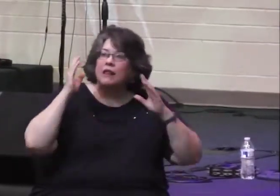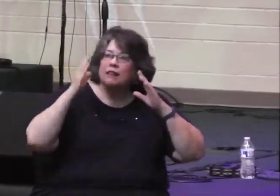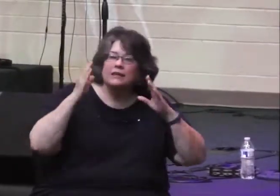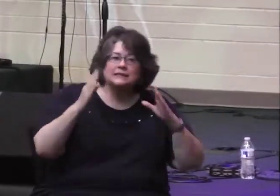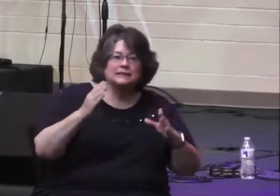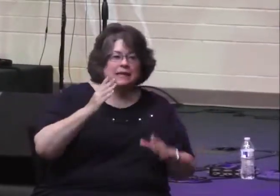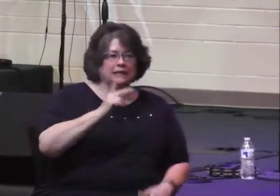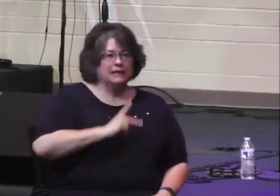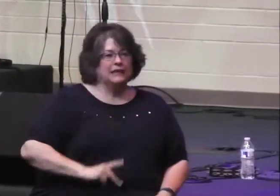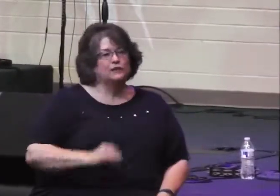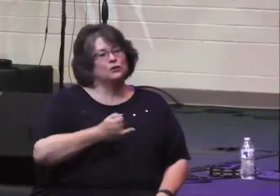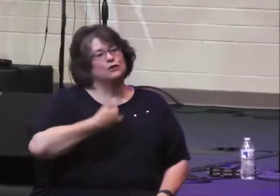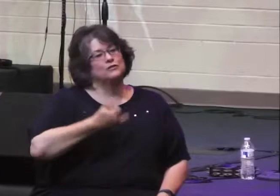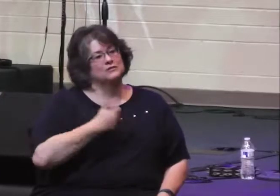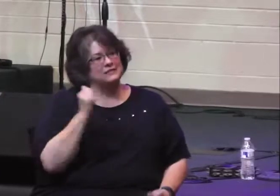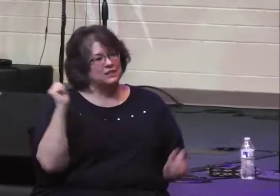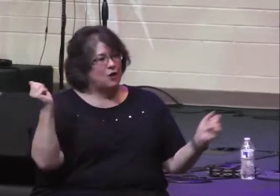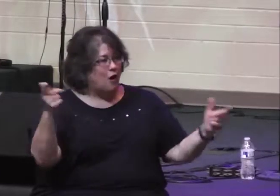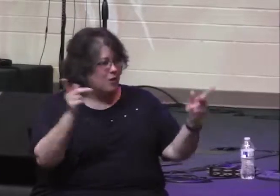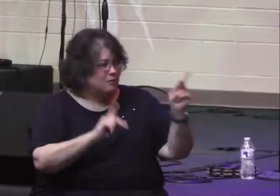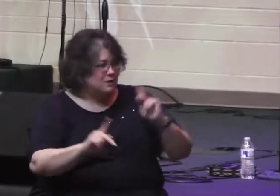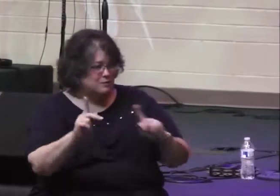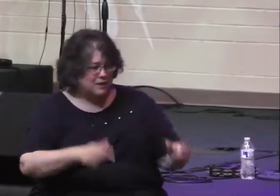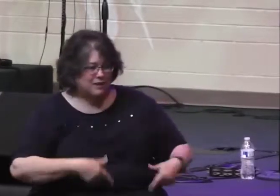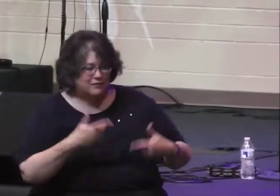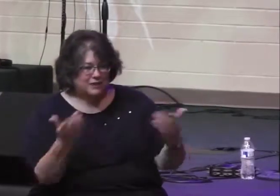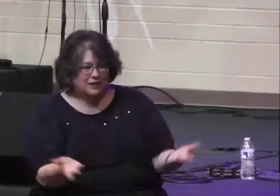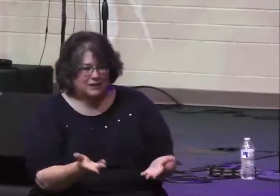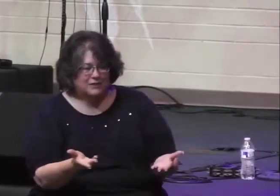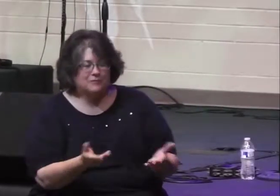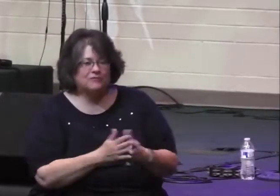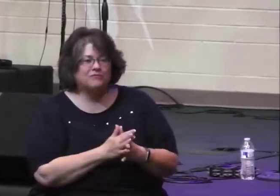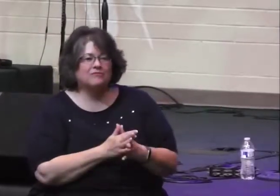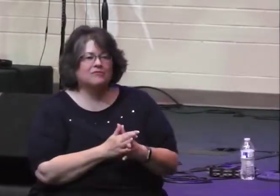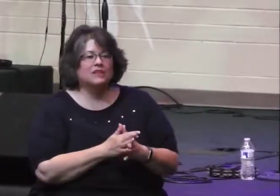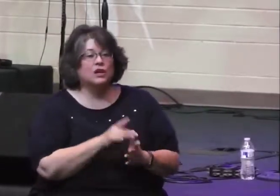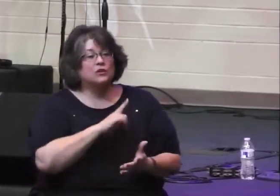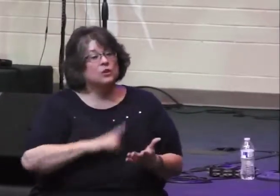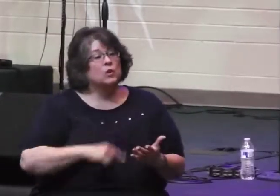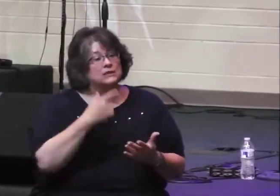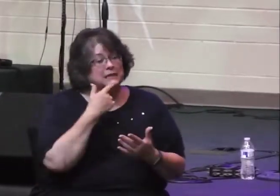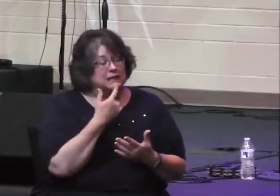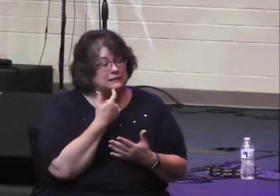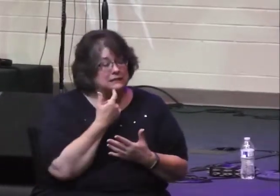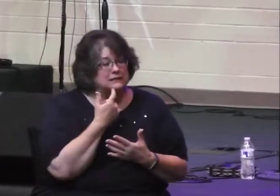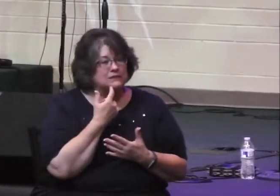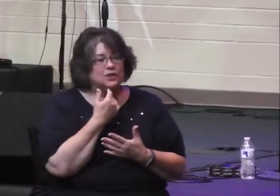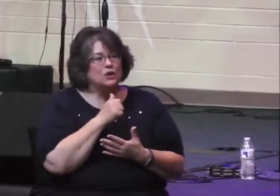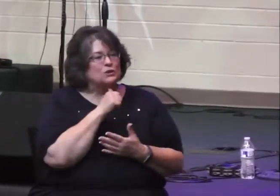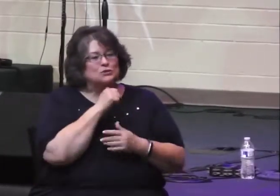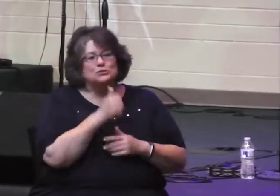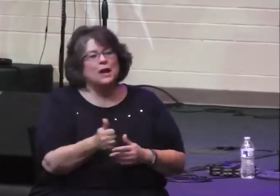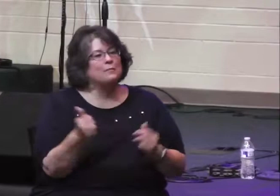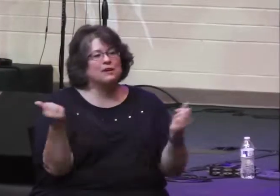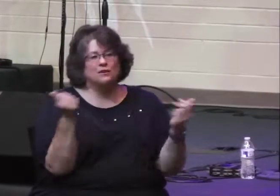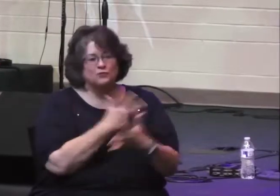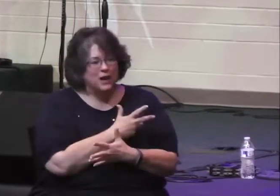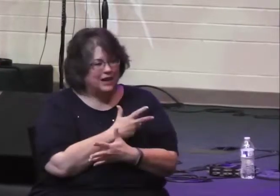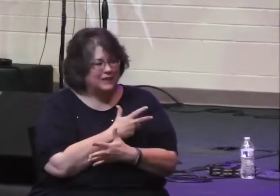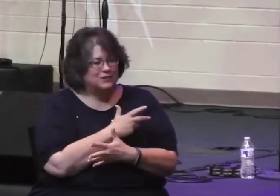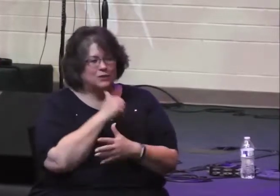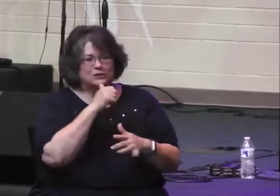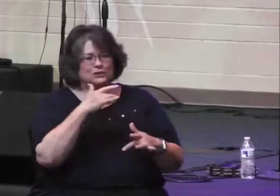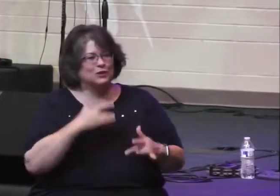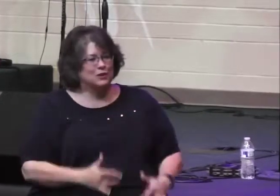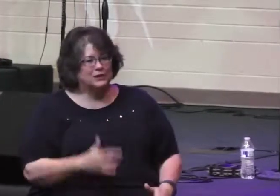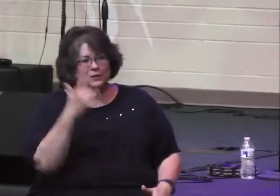he says. Listen, King Jehoshaphat and all the people who live in Judah and Jerusalem. This is what the Lord says to you.